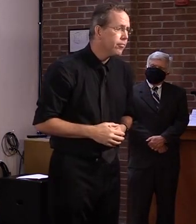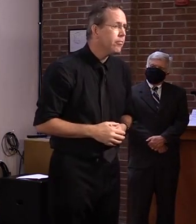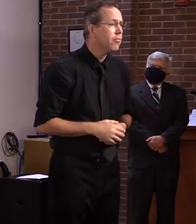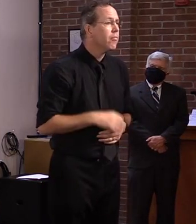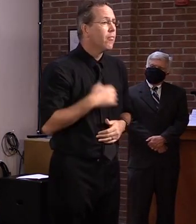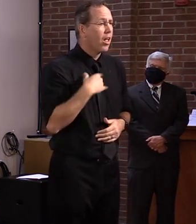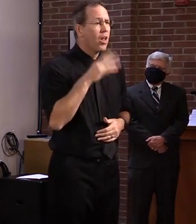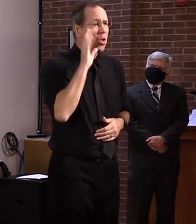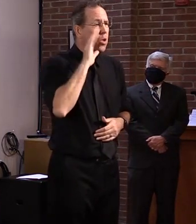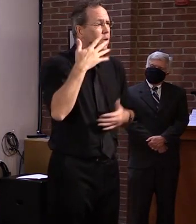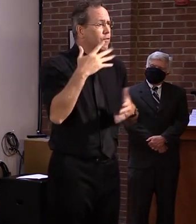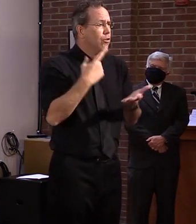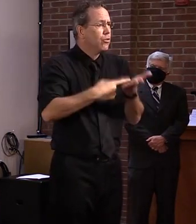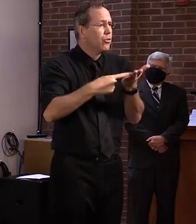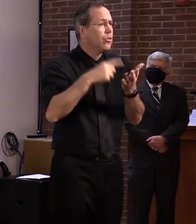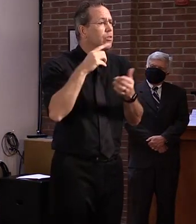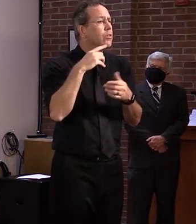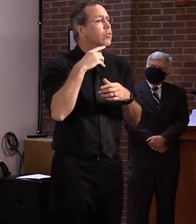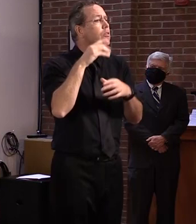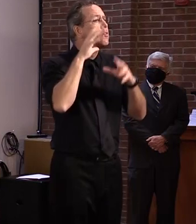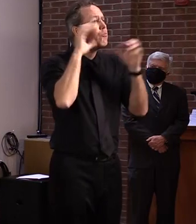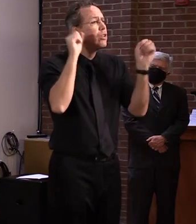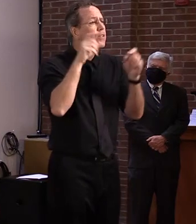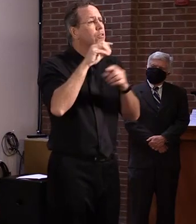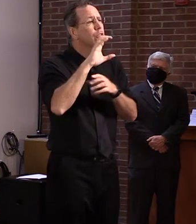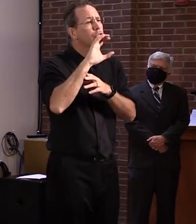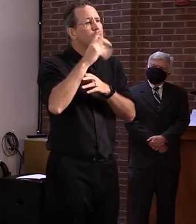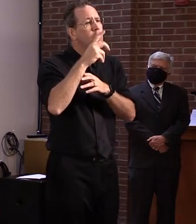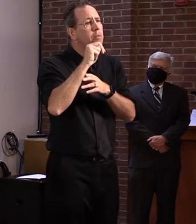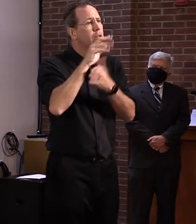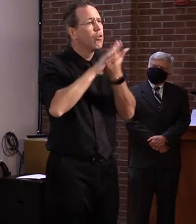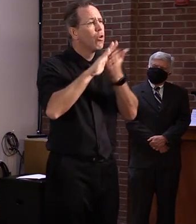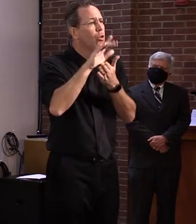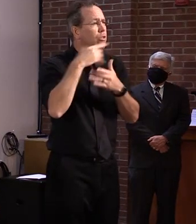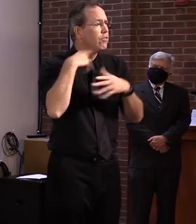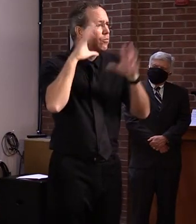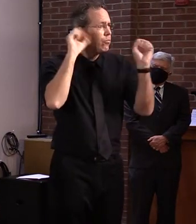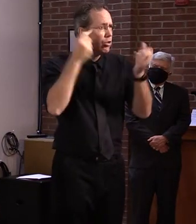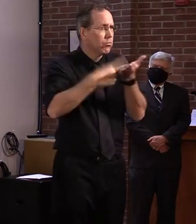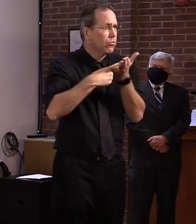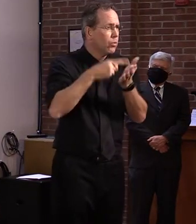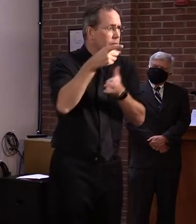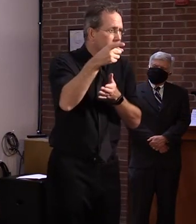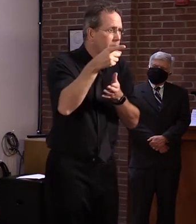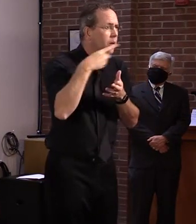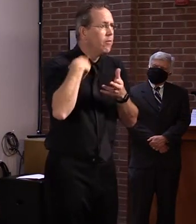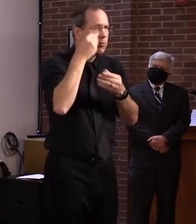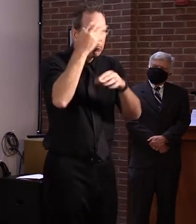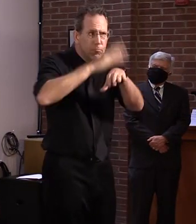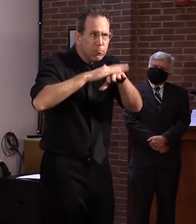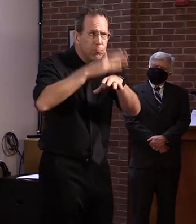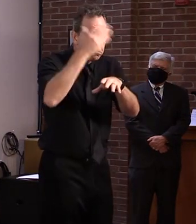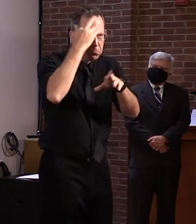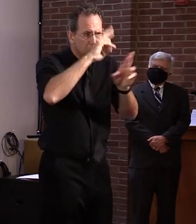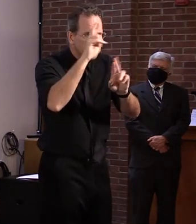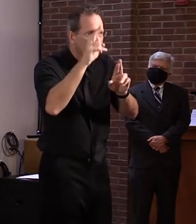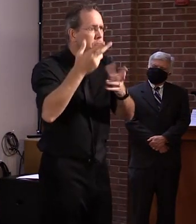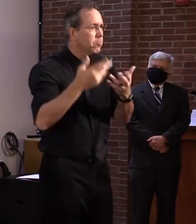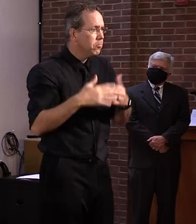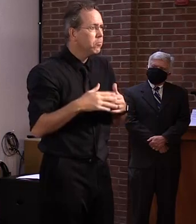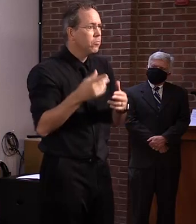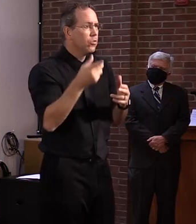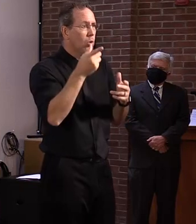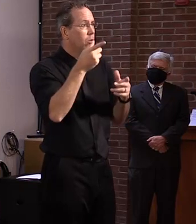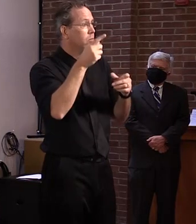Champlain, for instance, um, he was ready and willing and able, uh, to make those tough decisions, uh, right in the